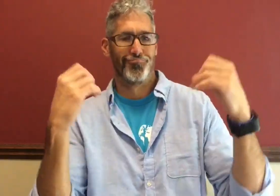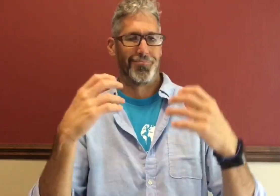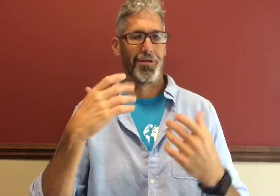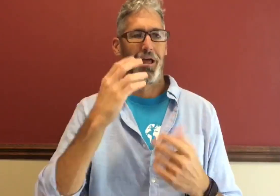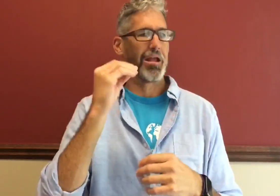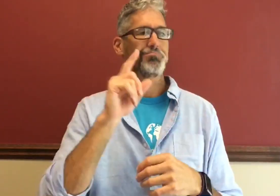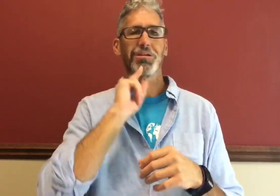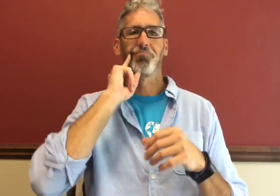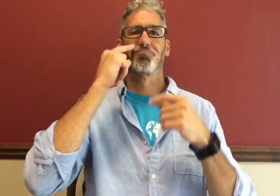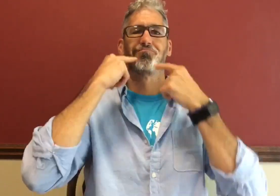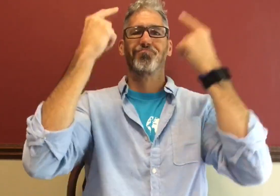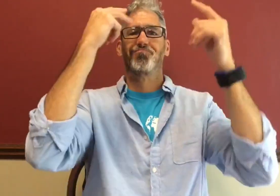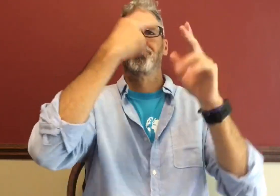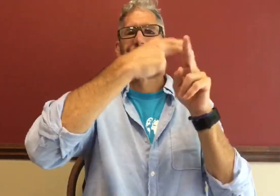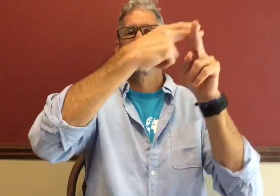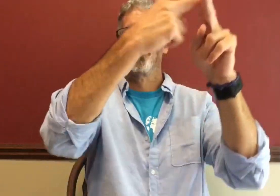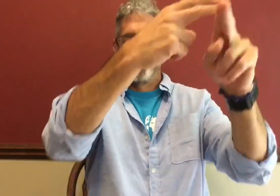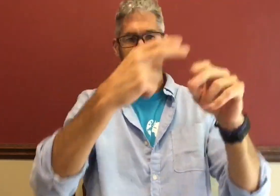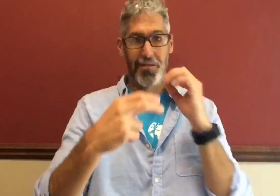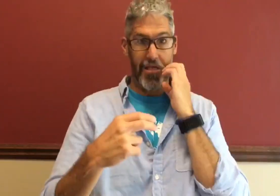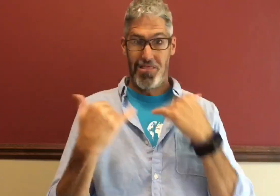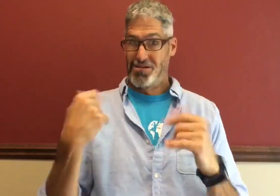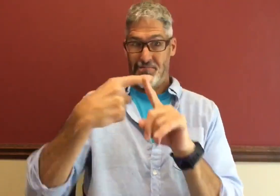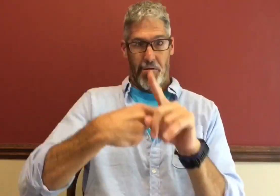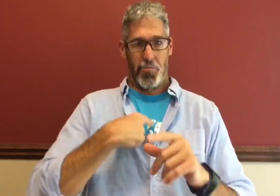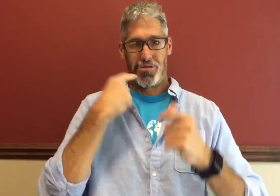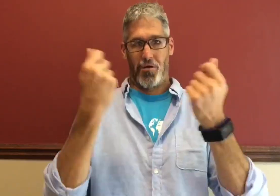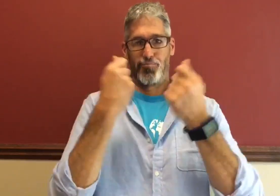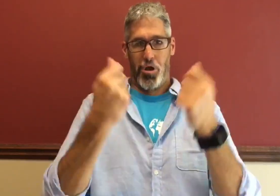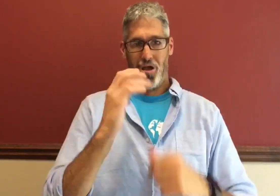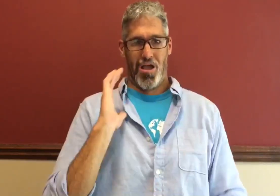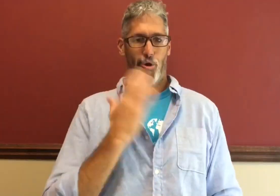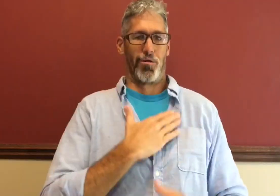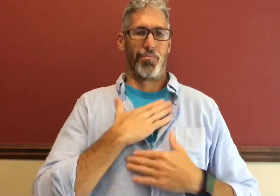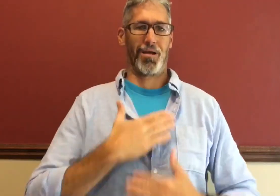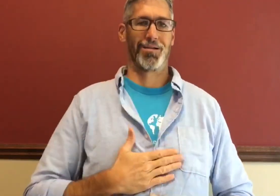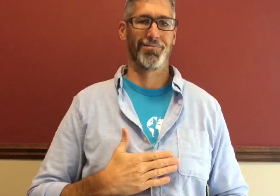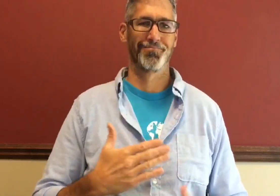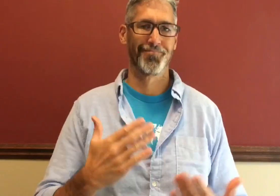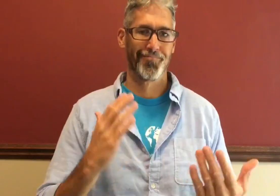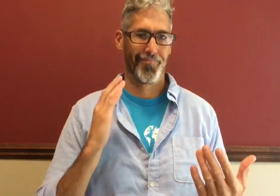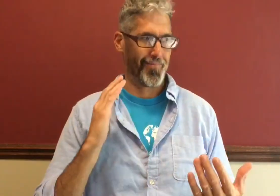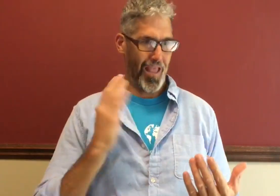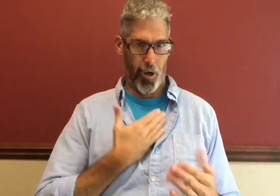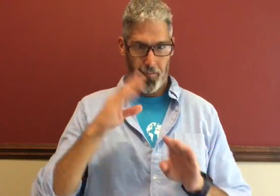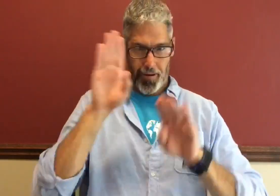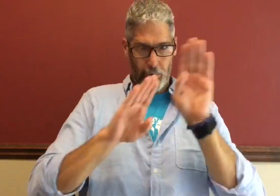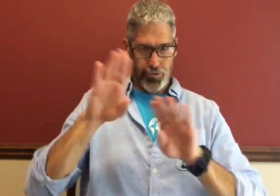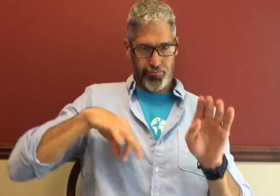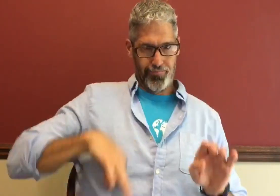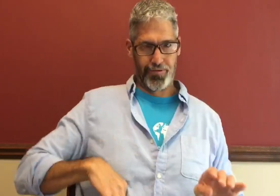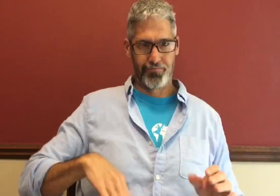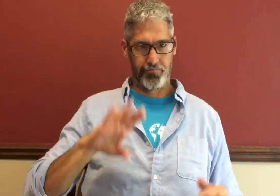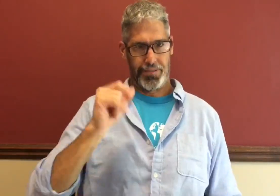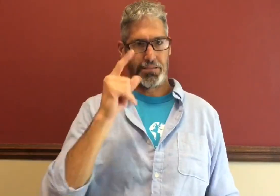sign language and famous deaf people. This month we celebrate our body, our biological benefit of being deaf.